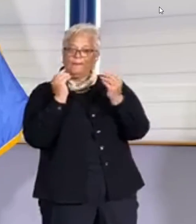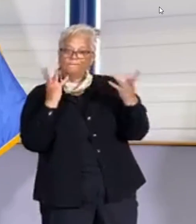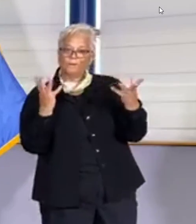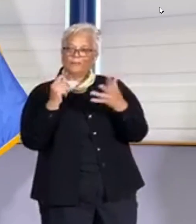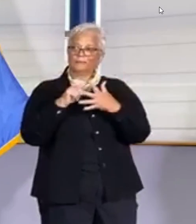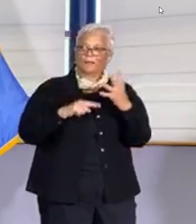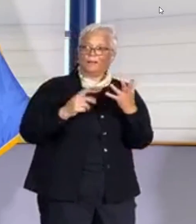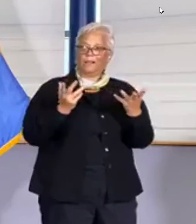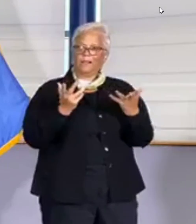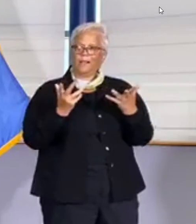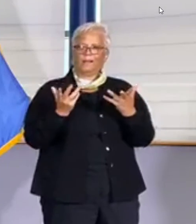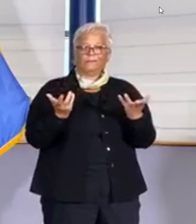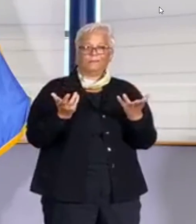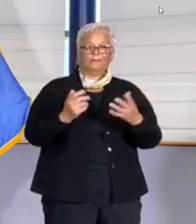more readily in the future.